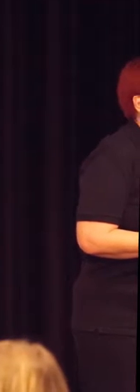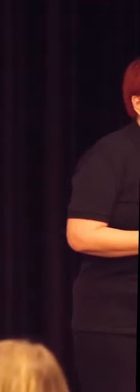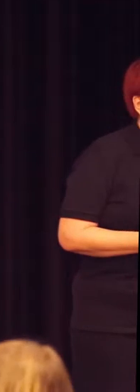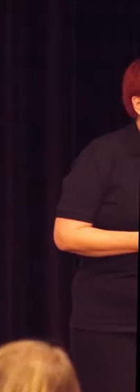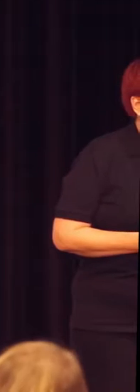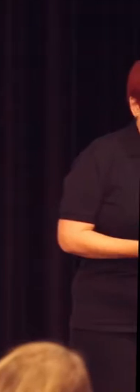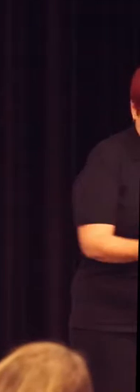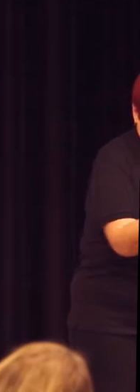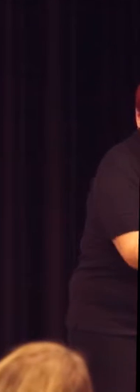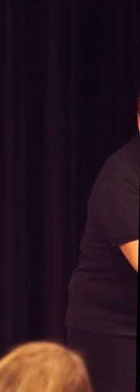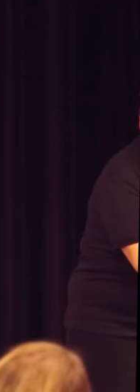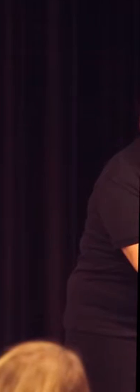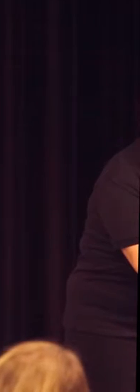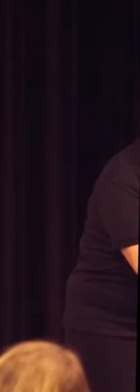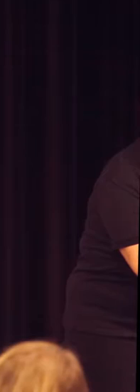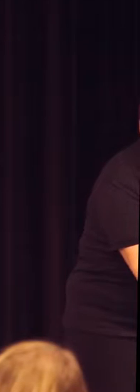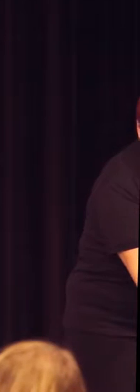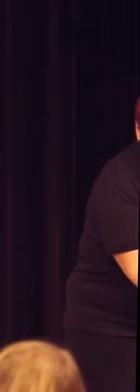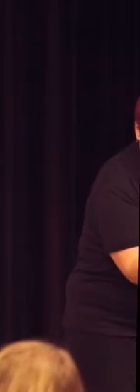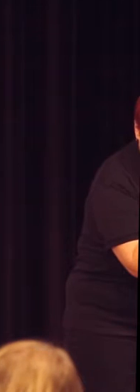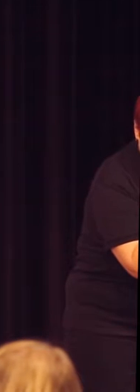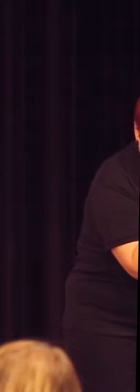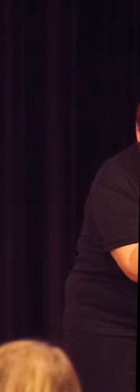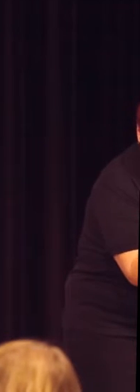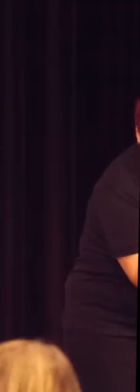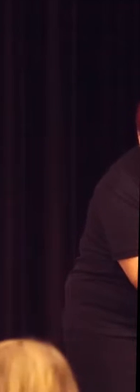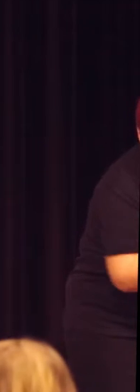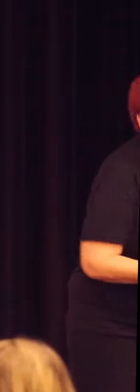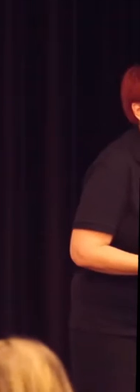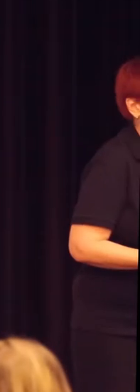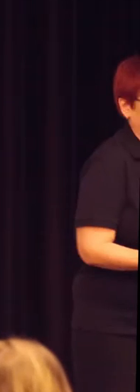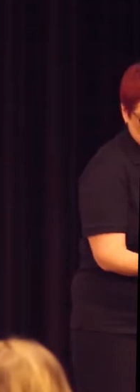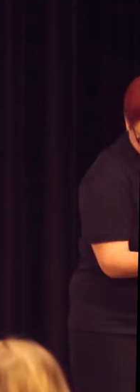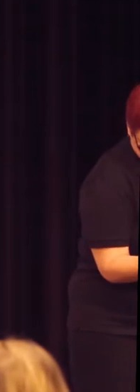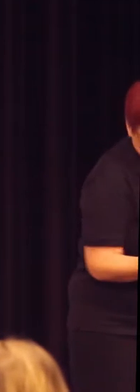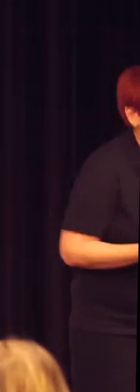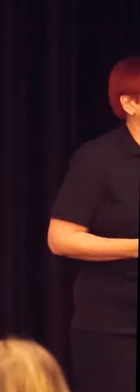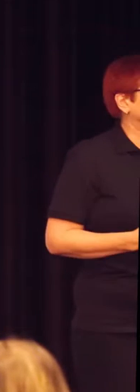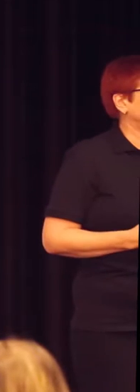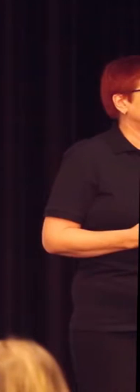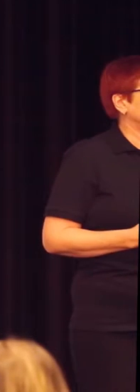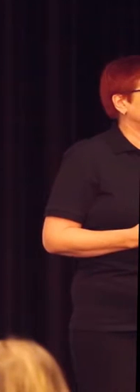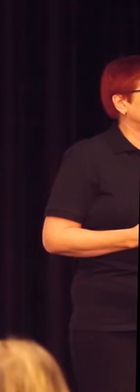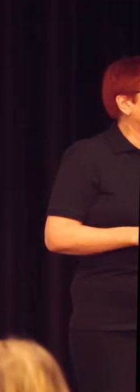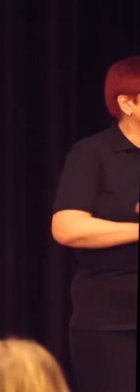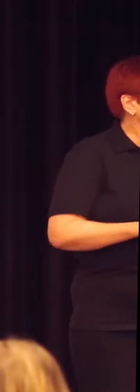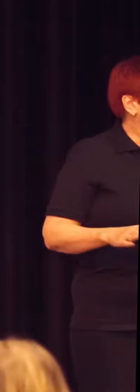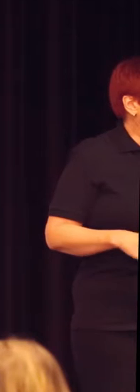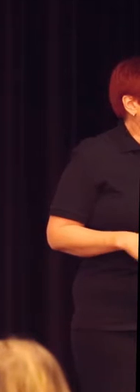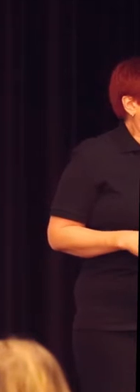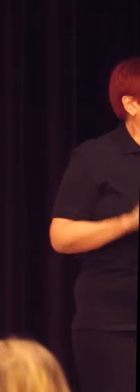down the front. Staring the lecturer right in the eyes. Never allowed to not turn up.